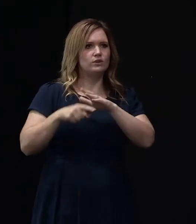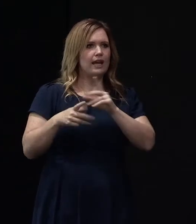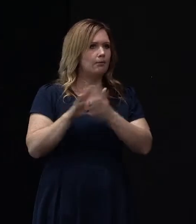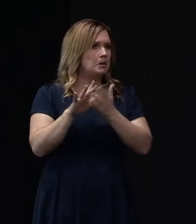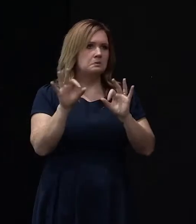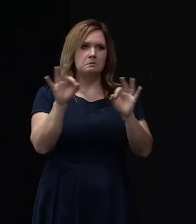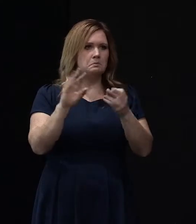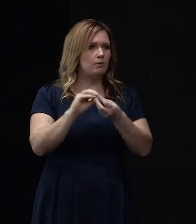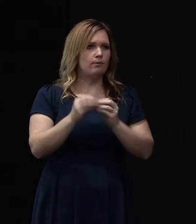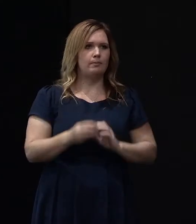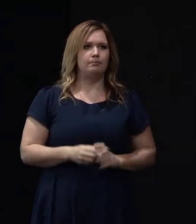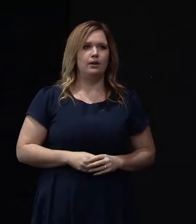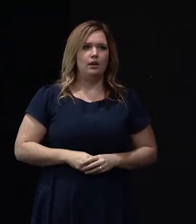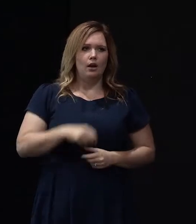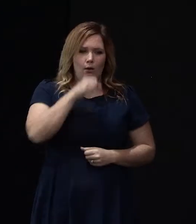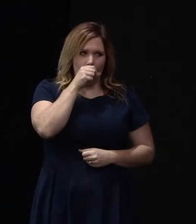problem.